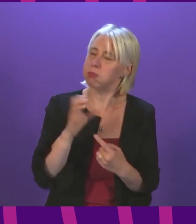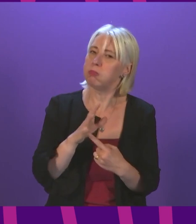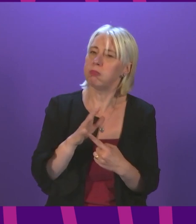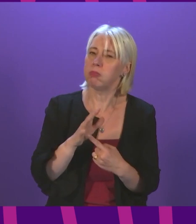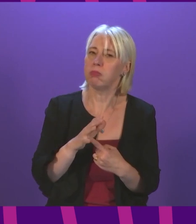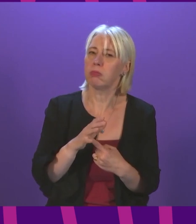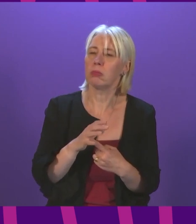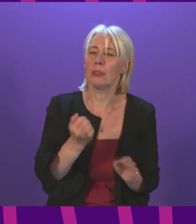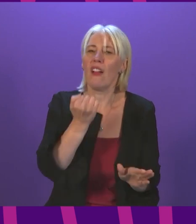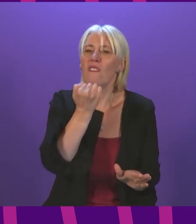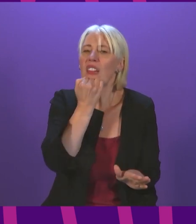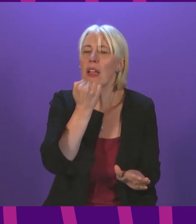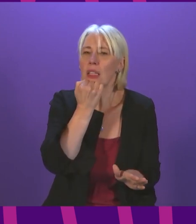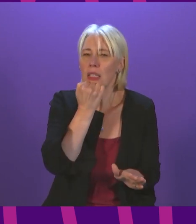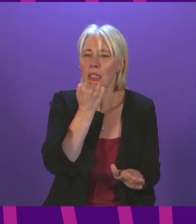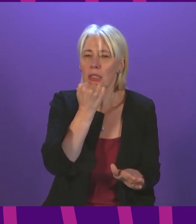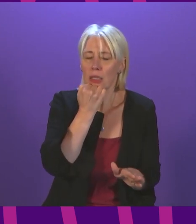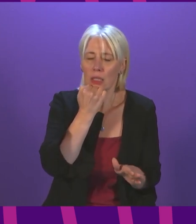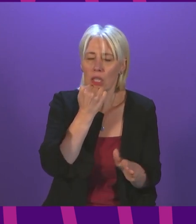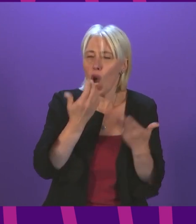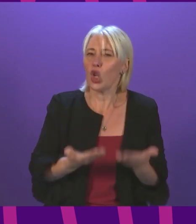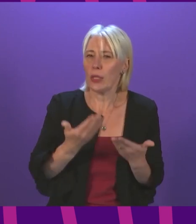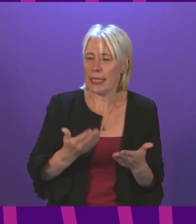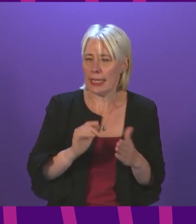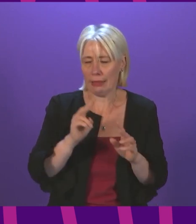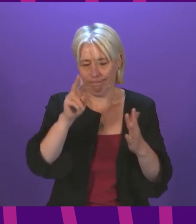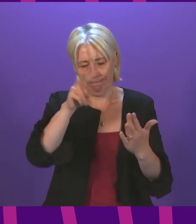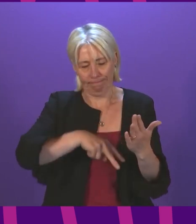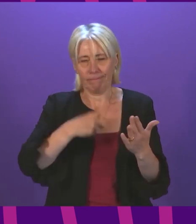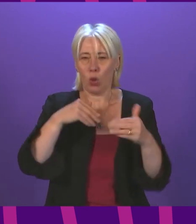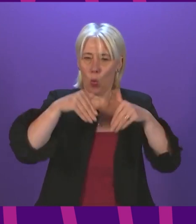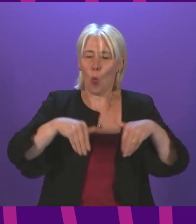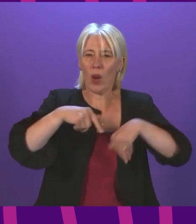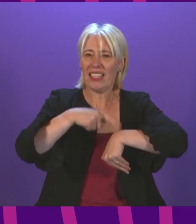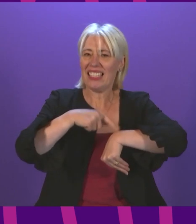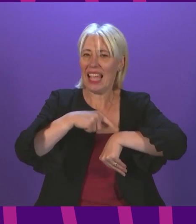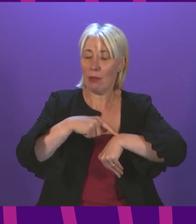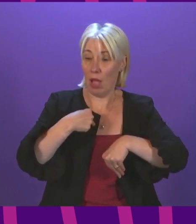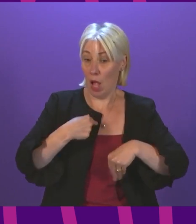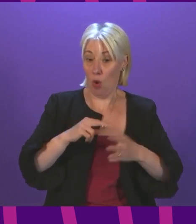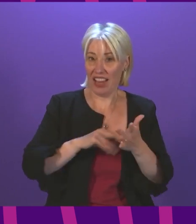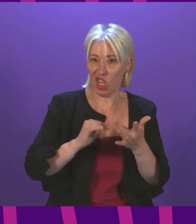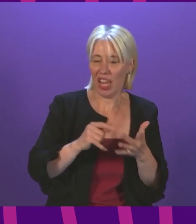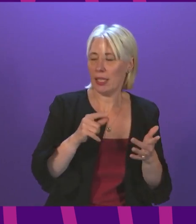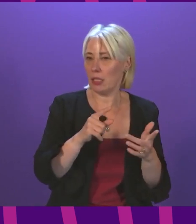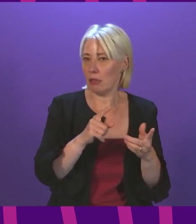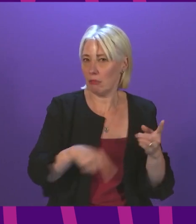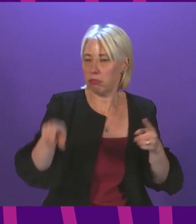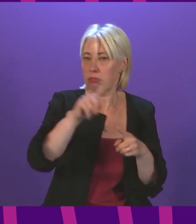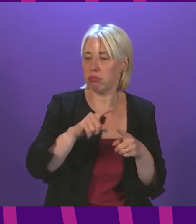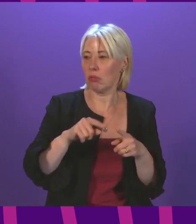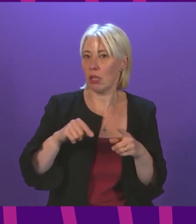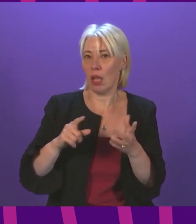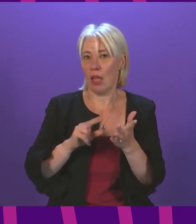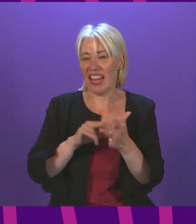the figures today like many of the waiting all of the waiting times figures across our NHS and other the NHS